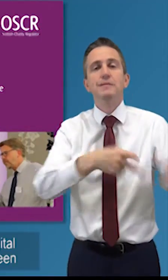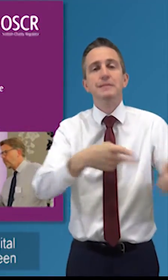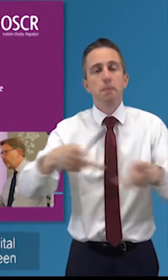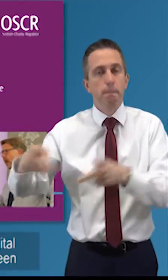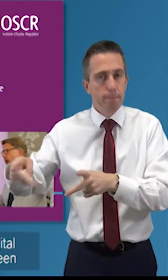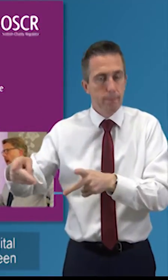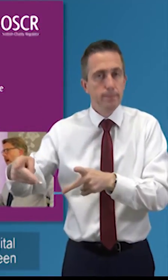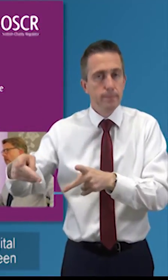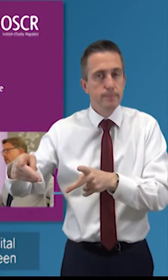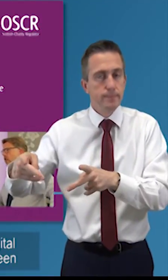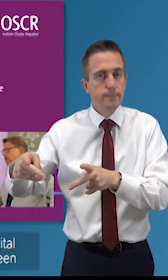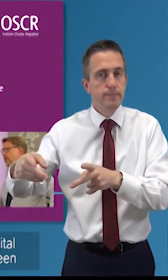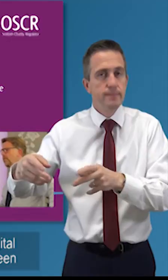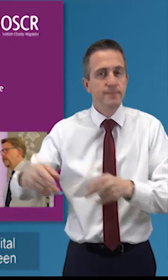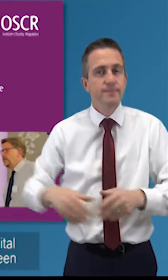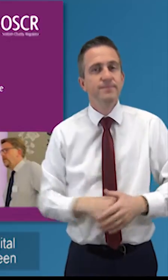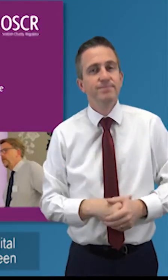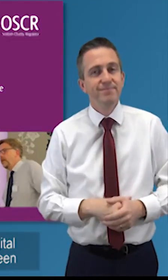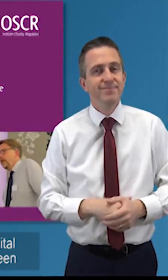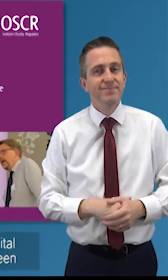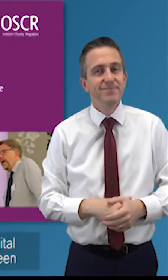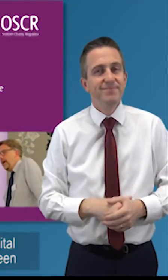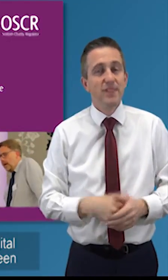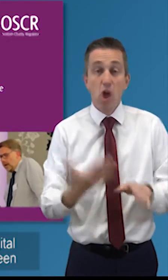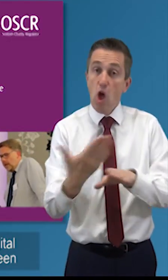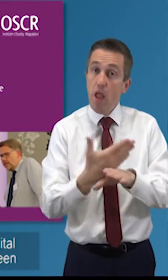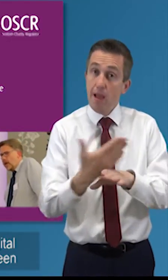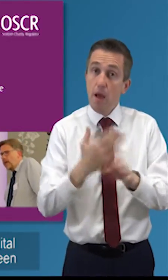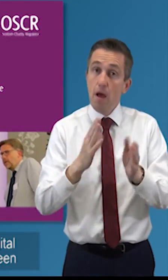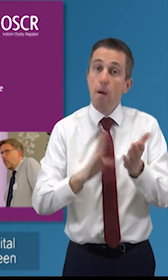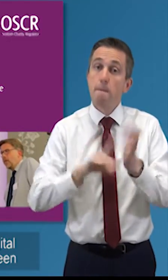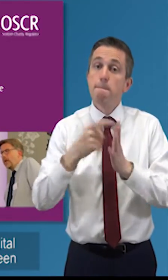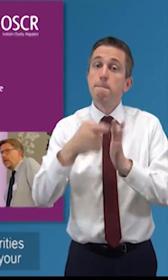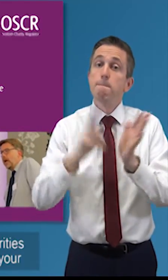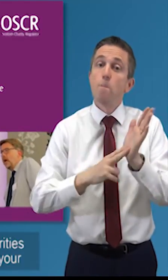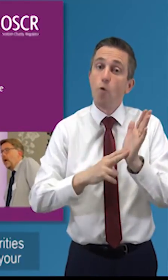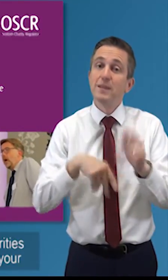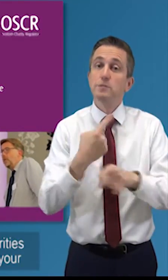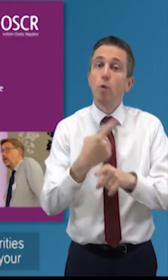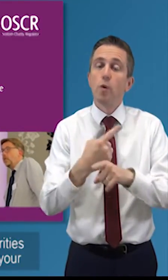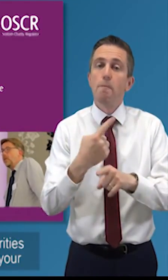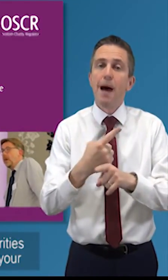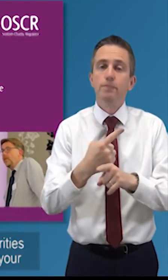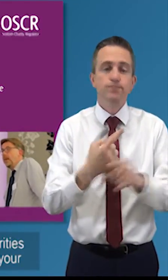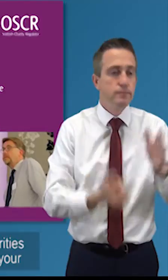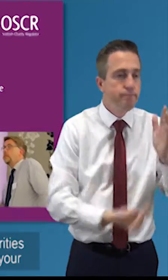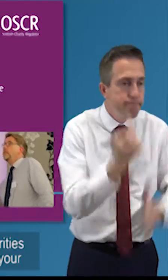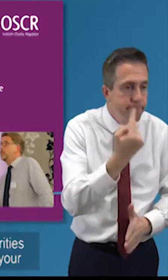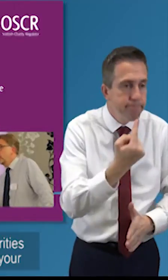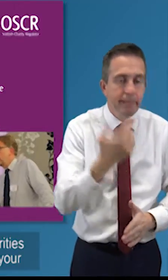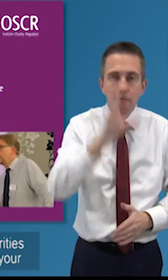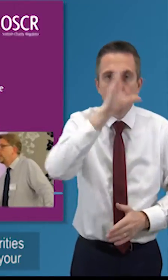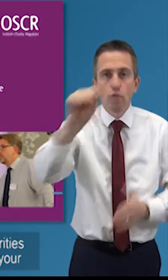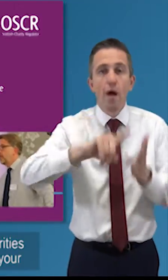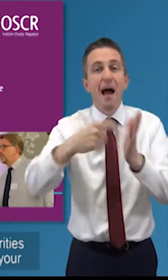and thinking back to the uh the slide that maureen had there about notifiable events the